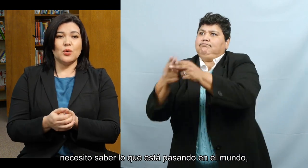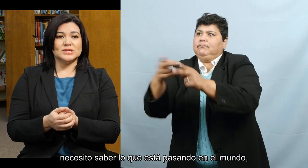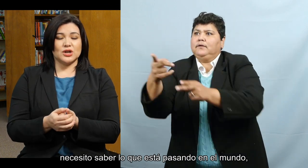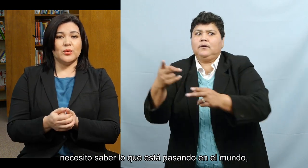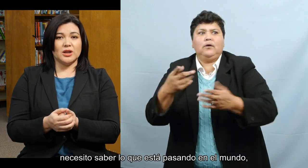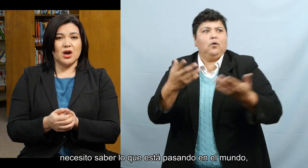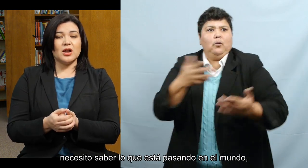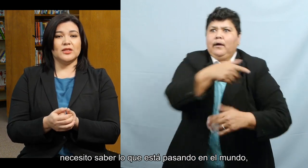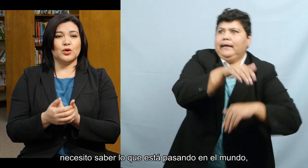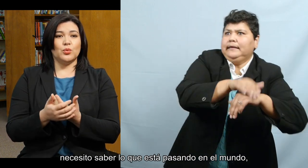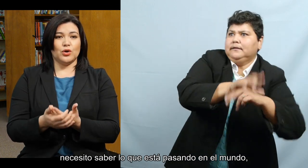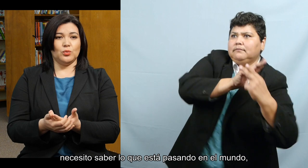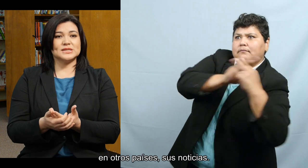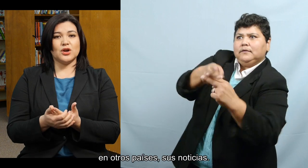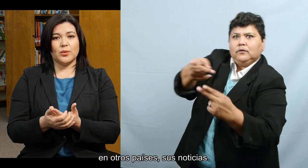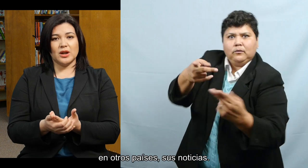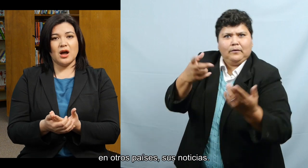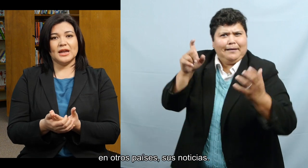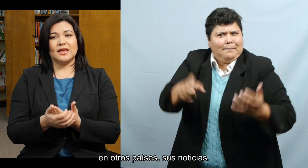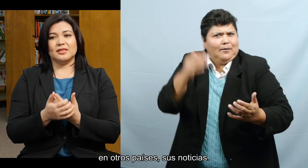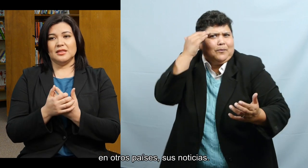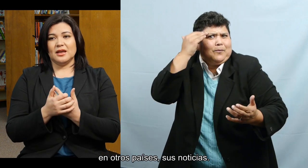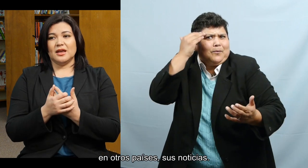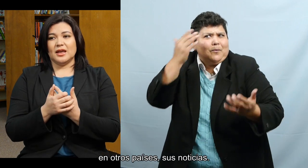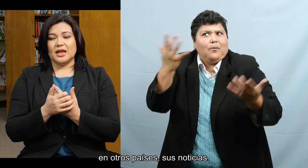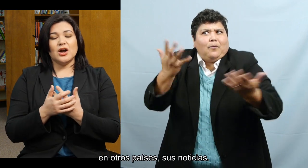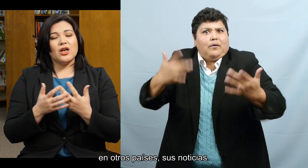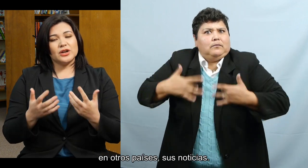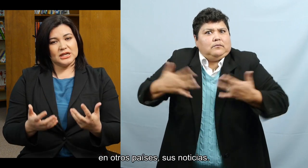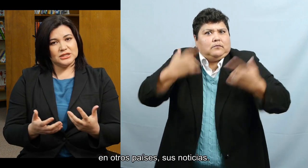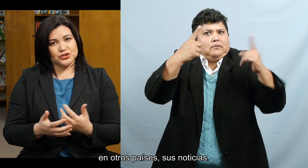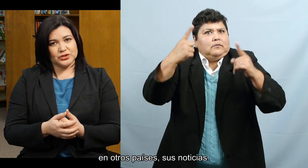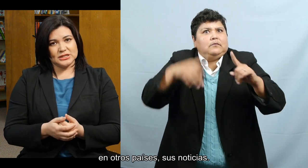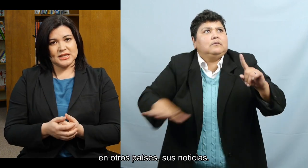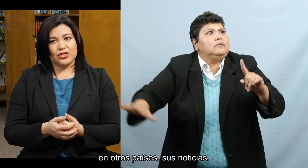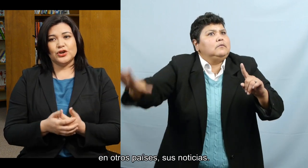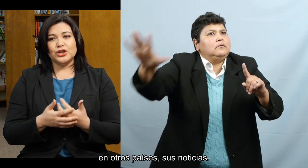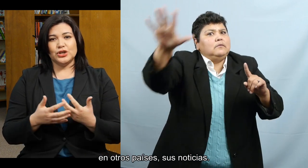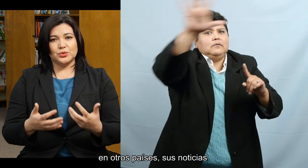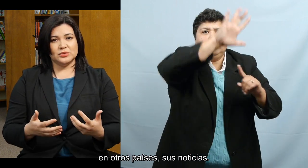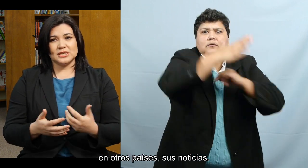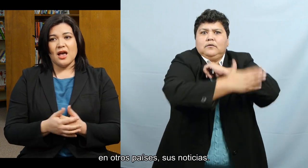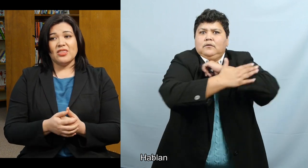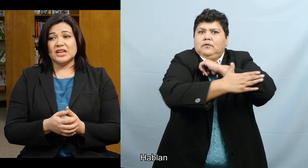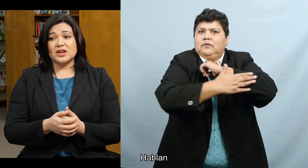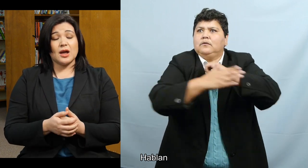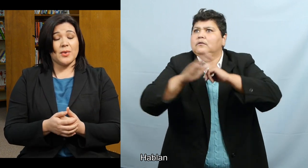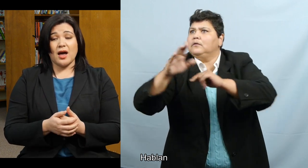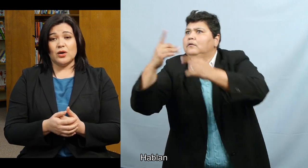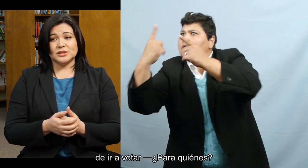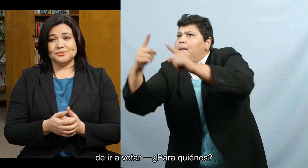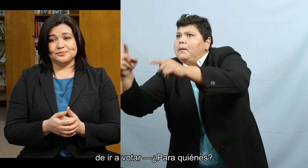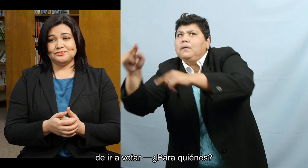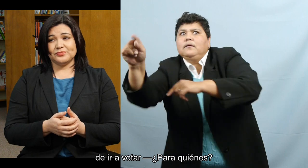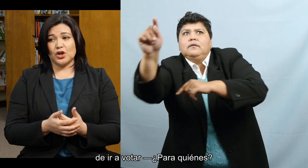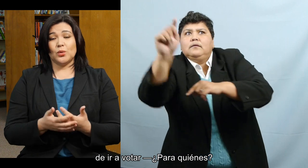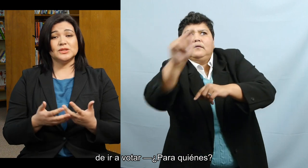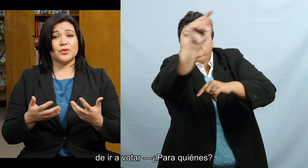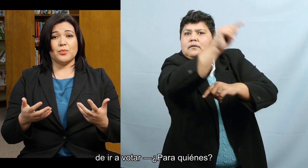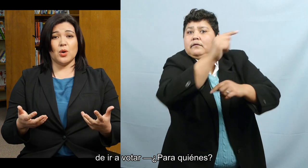need to know what's going on in the world. What's going on in other countries. Their news. They talk about